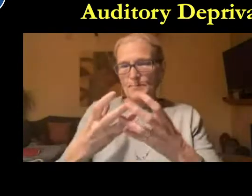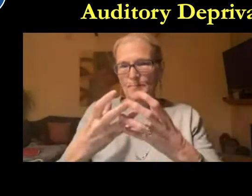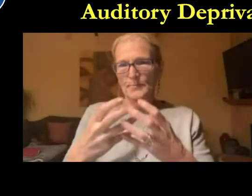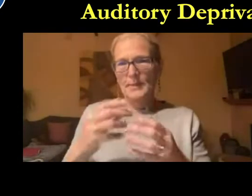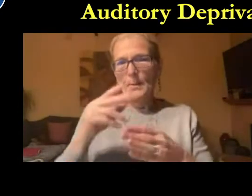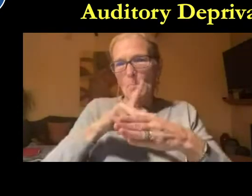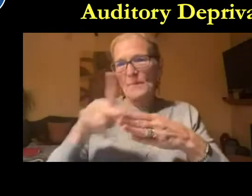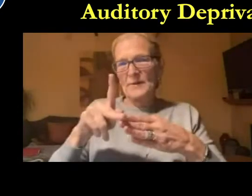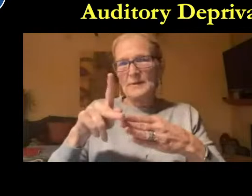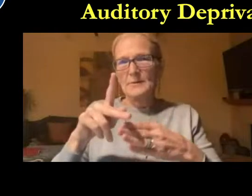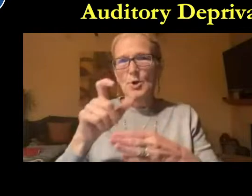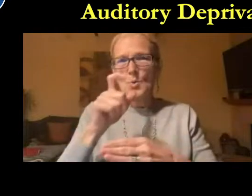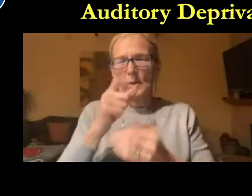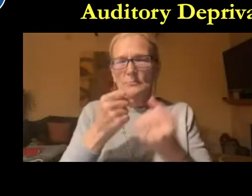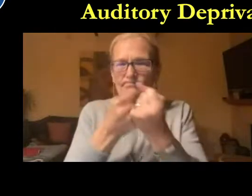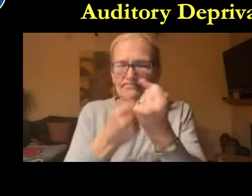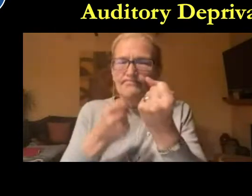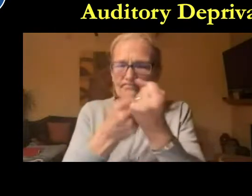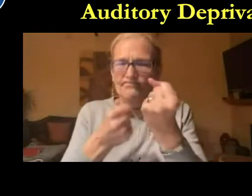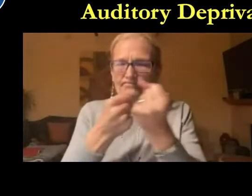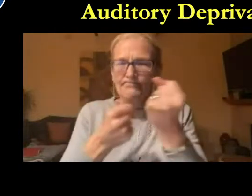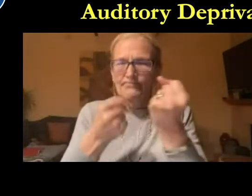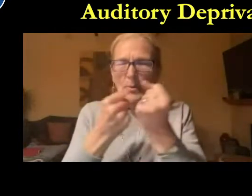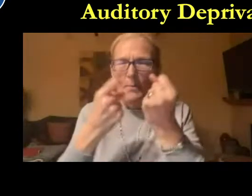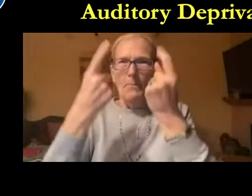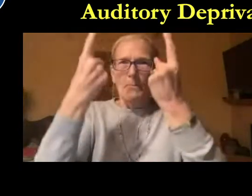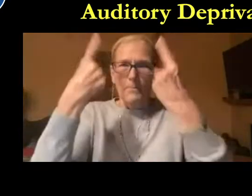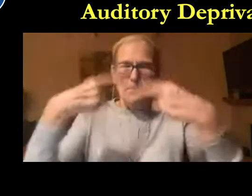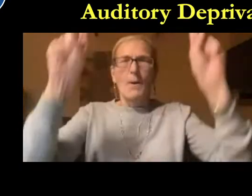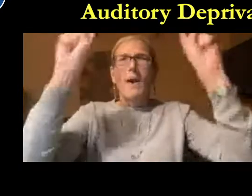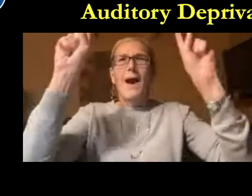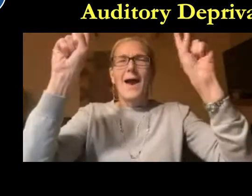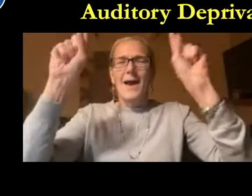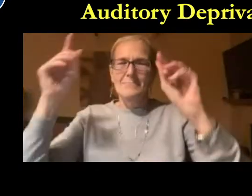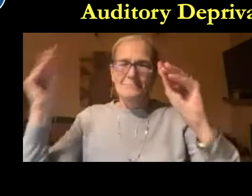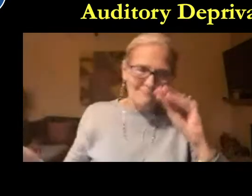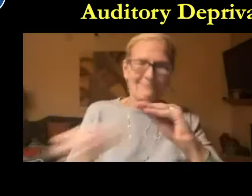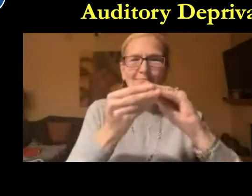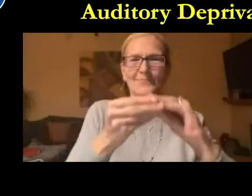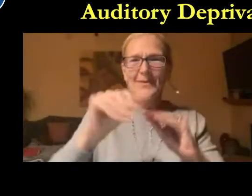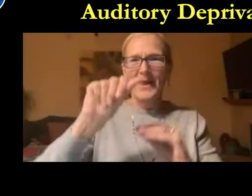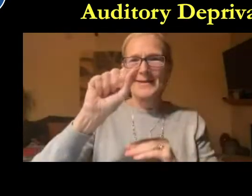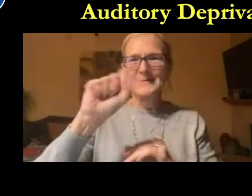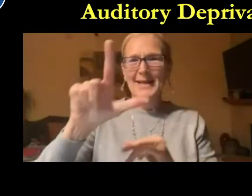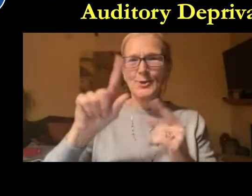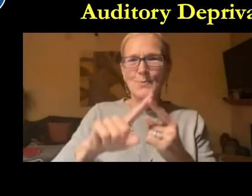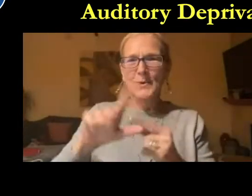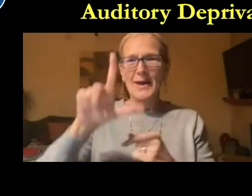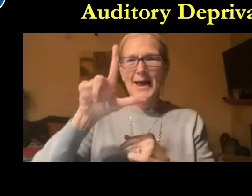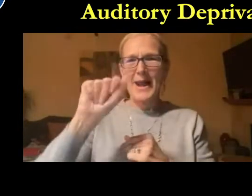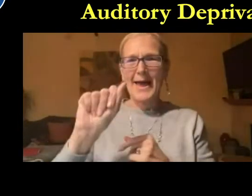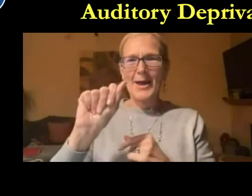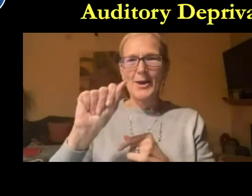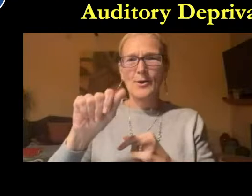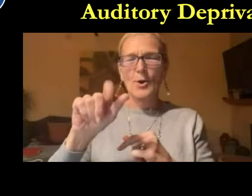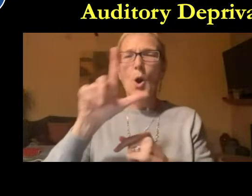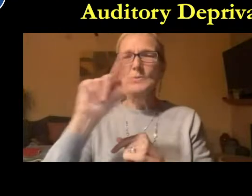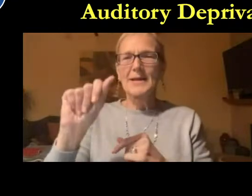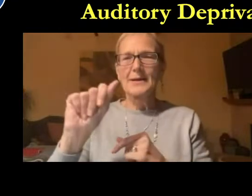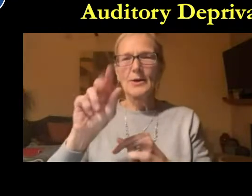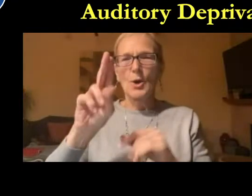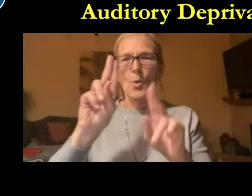forgot to mention that mallory was one of a cohort of professionals who have continuously